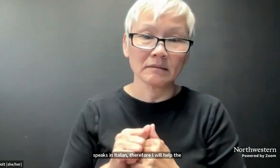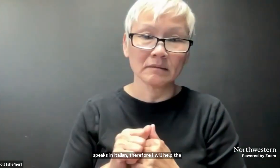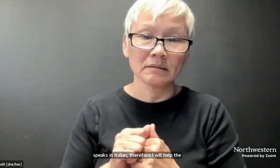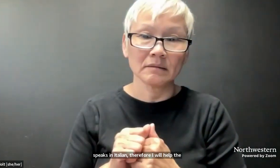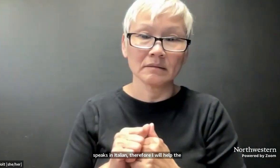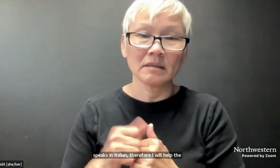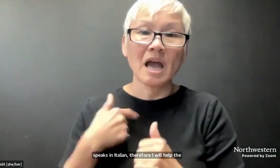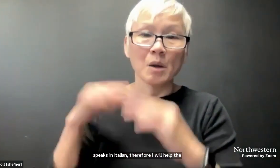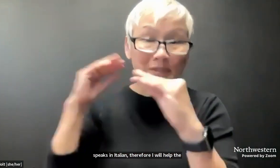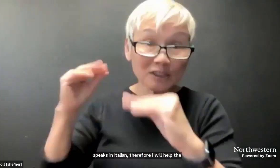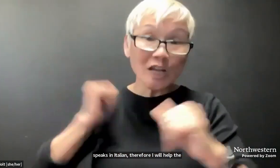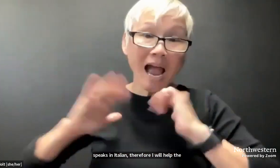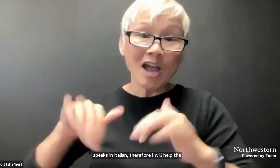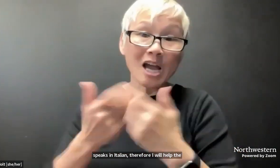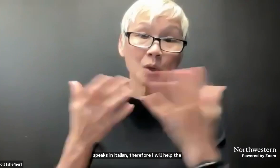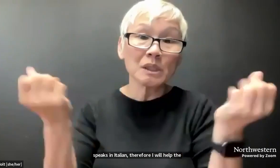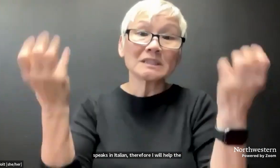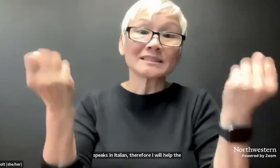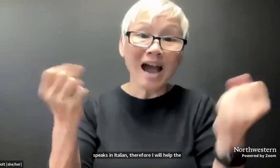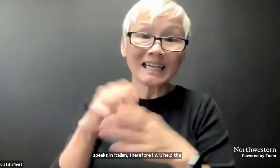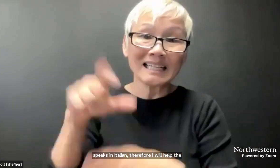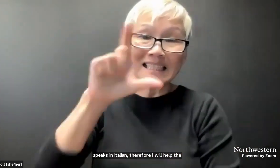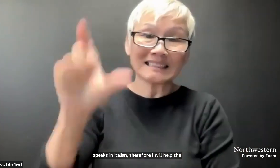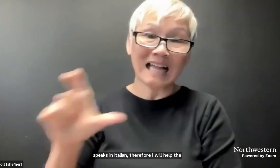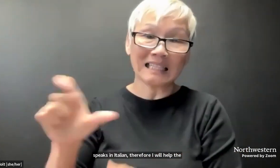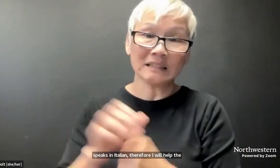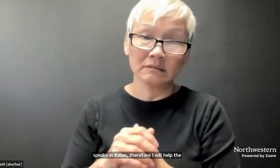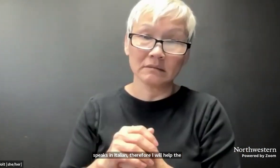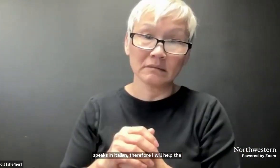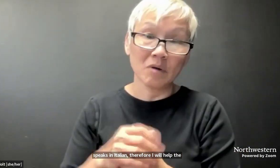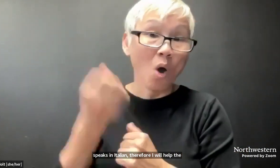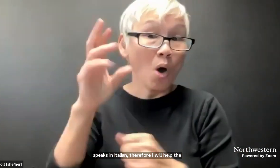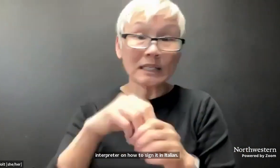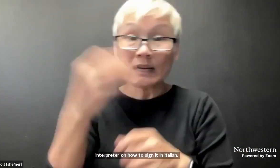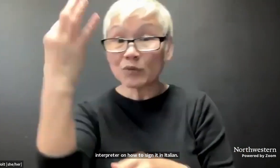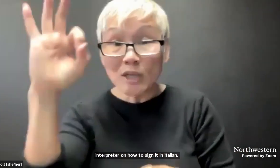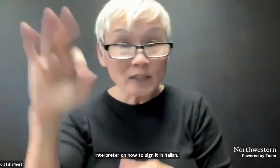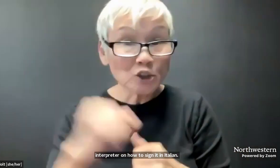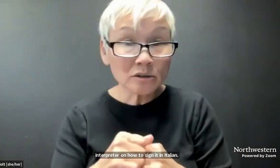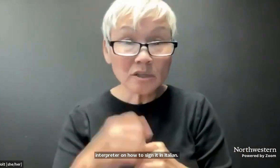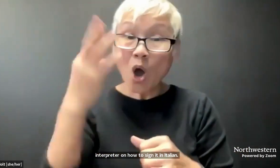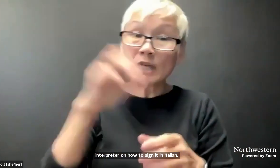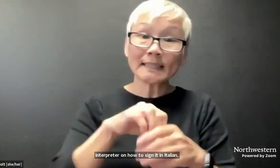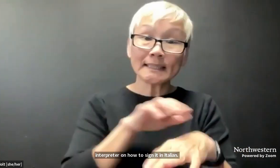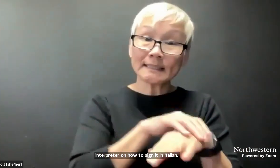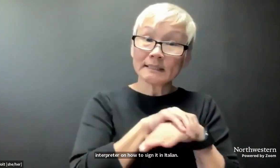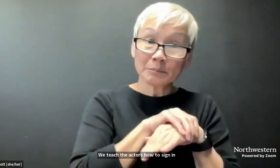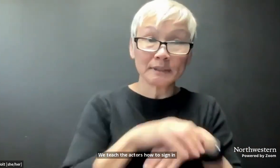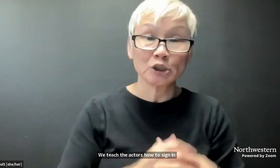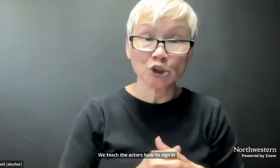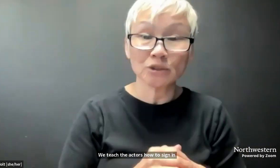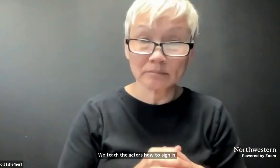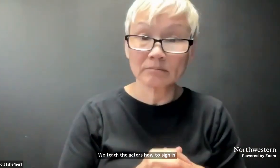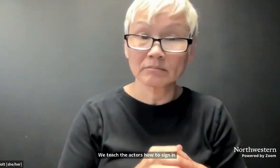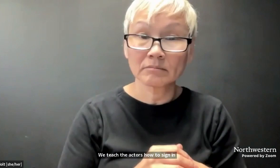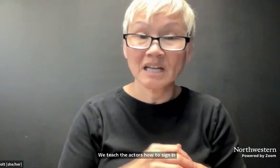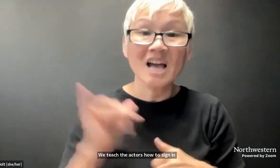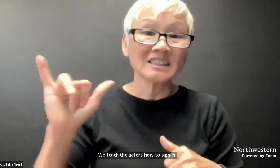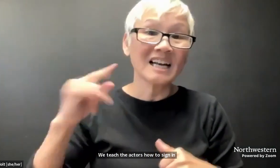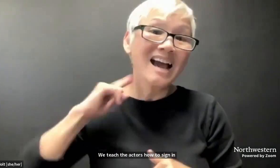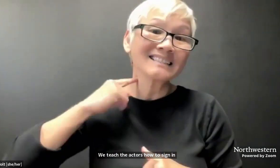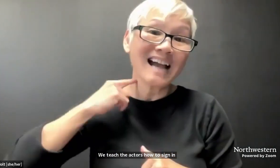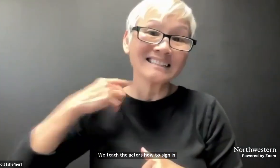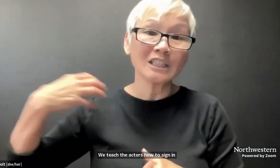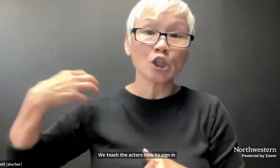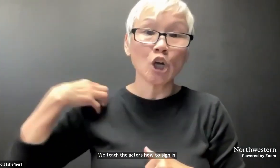on how to sign it in Italian. We teach the actors how to sign in Italian or in French or in